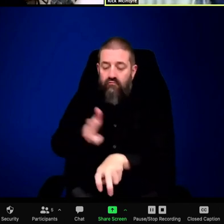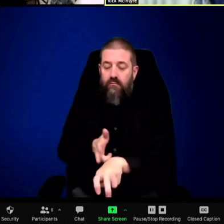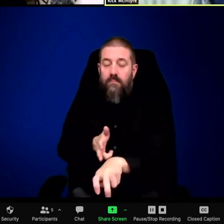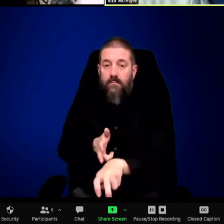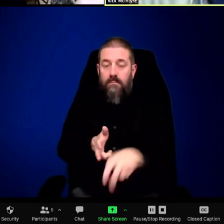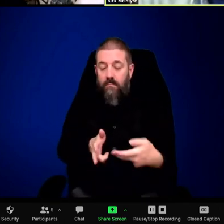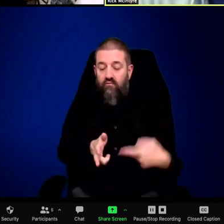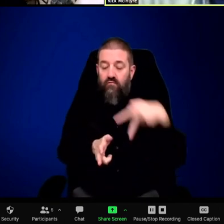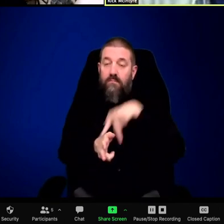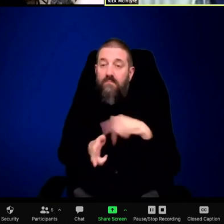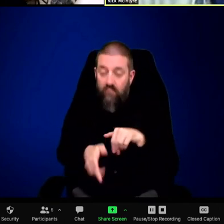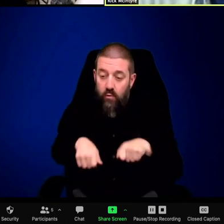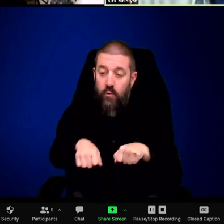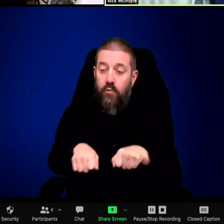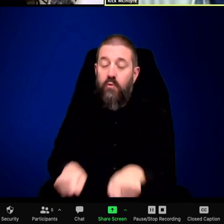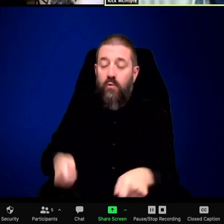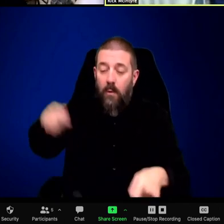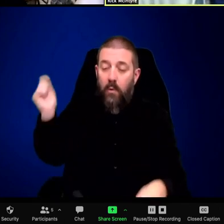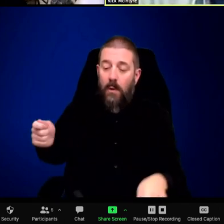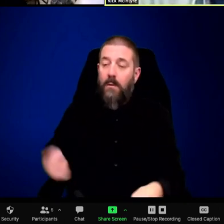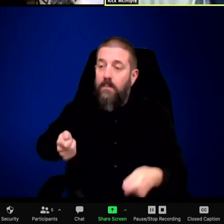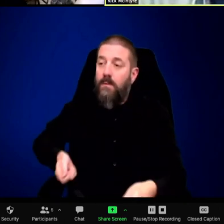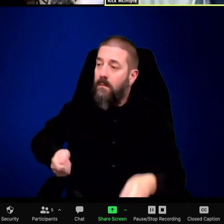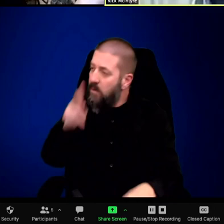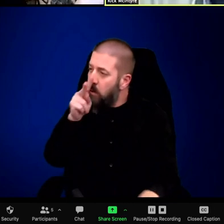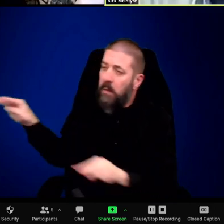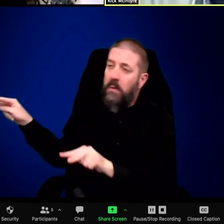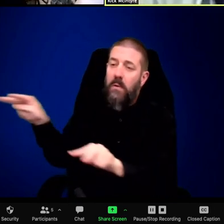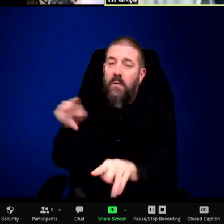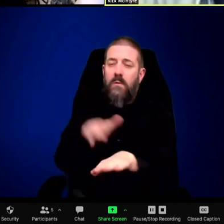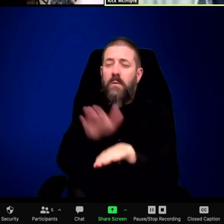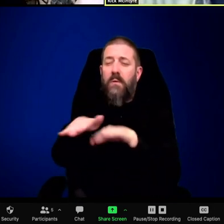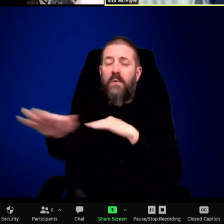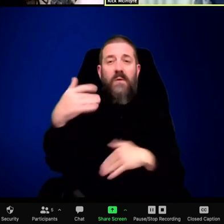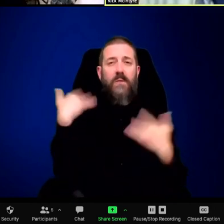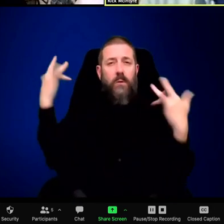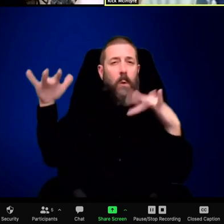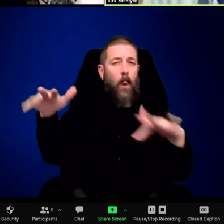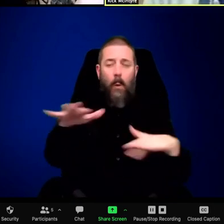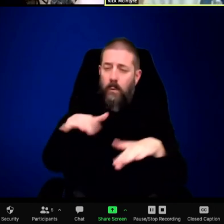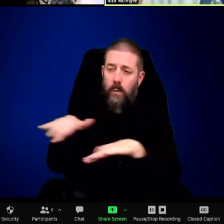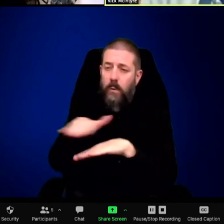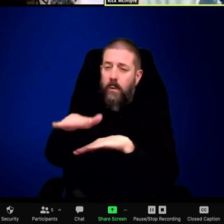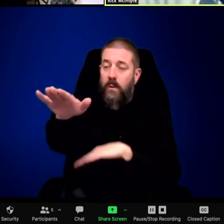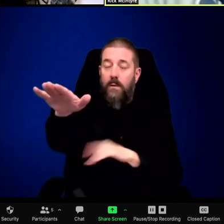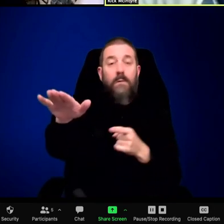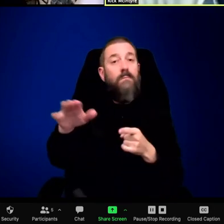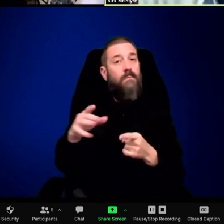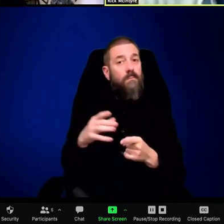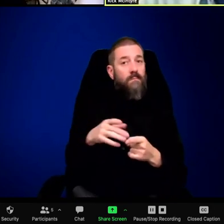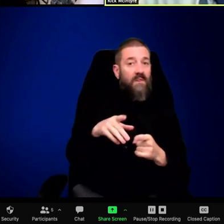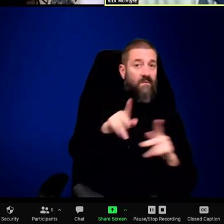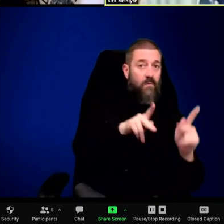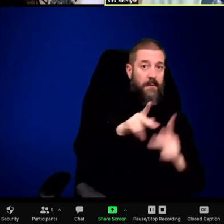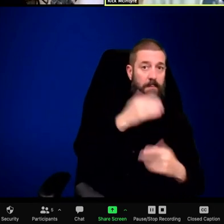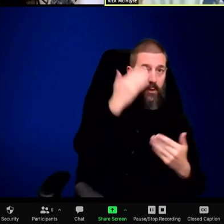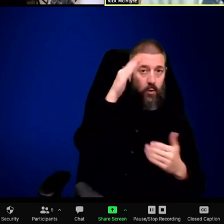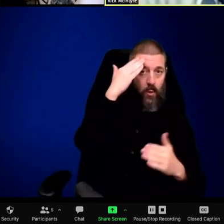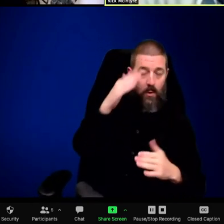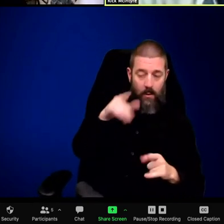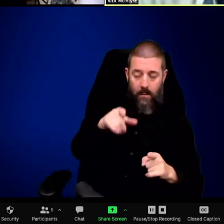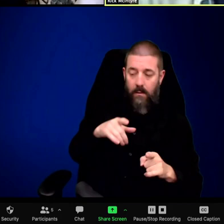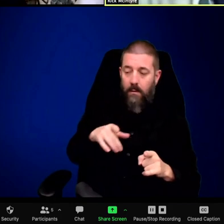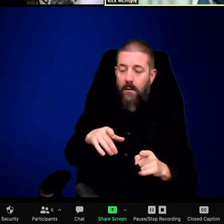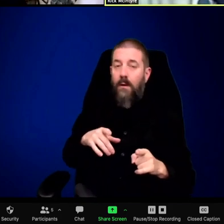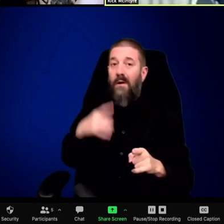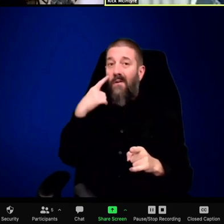So it's not really a good idea to be killing a few. Mm-hmm. Right. Yes. I feel